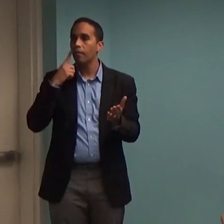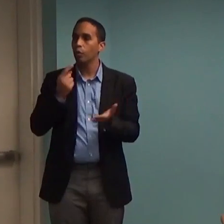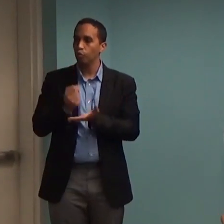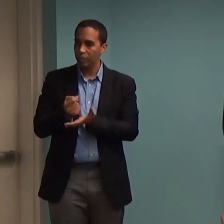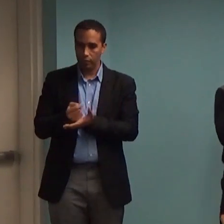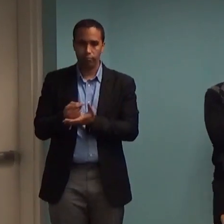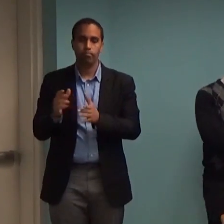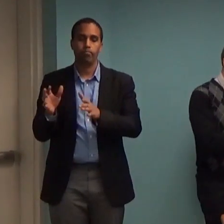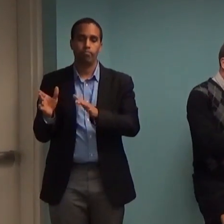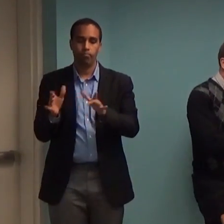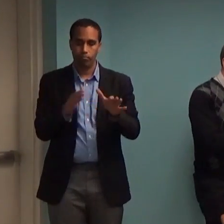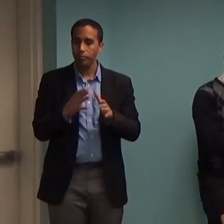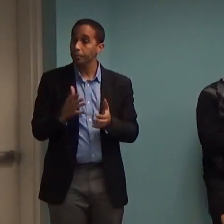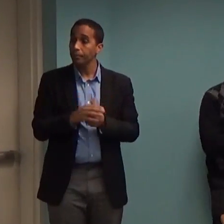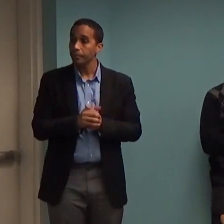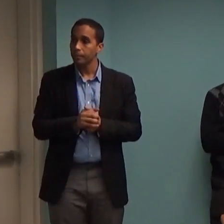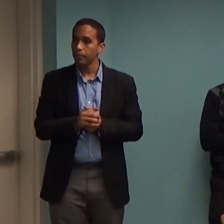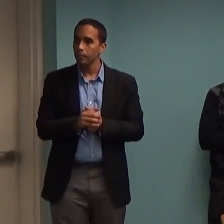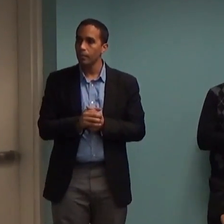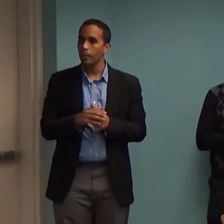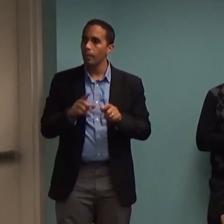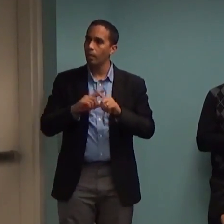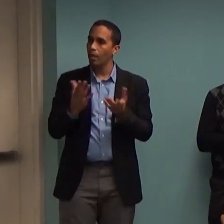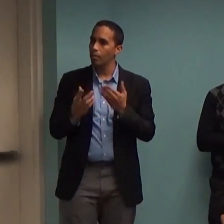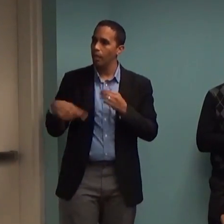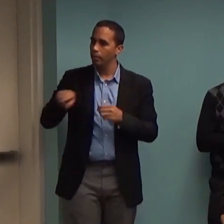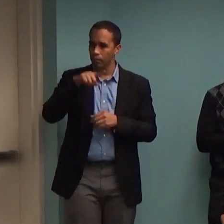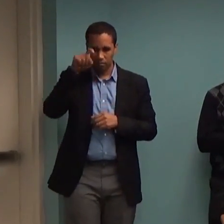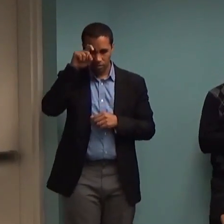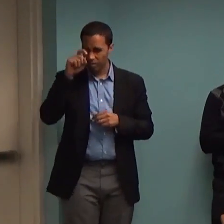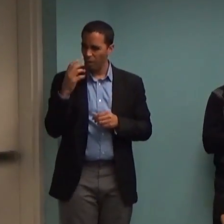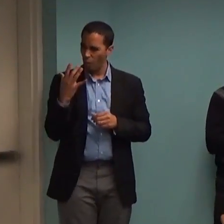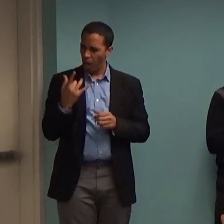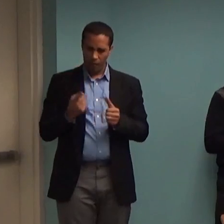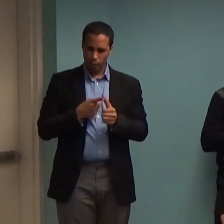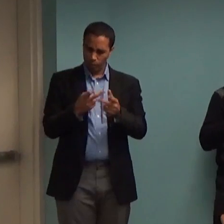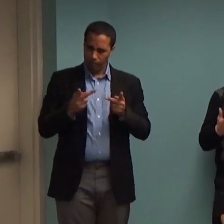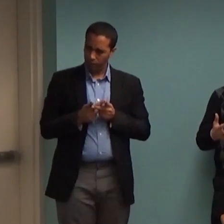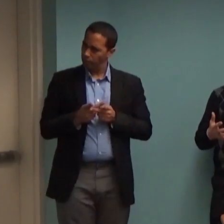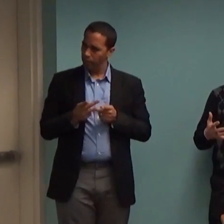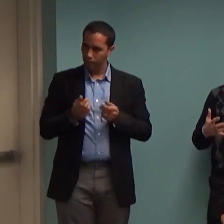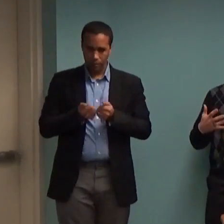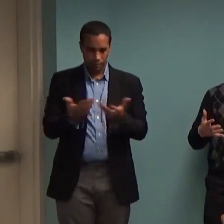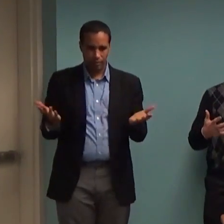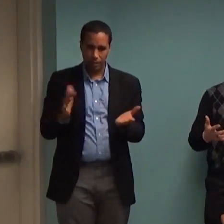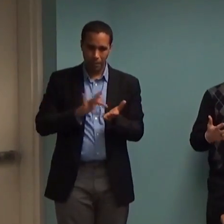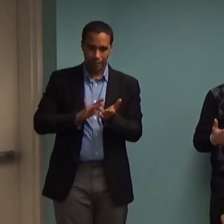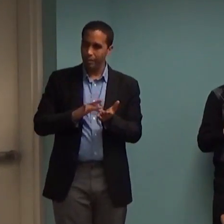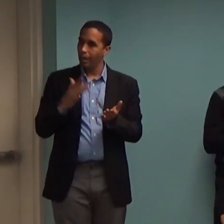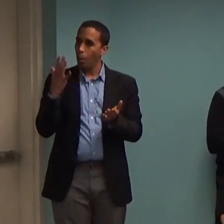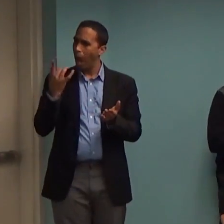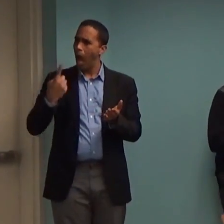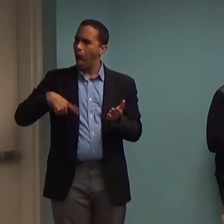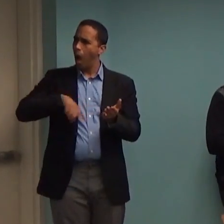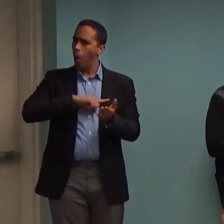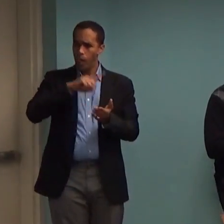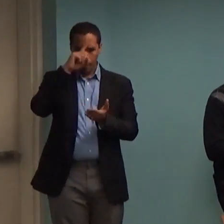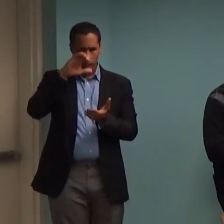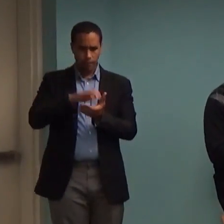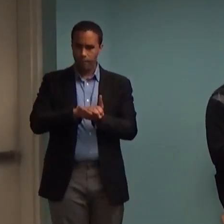might ask a question, well why treat this with medication to begin with? Why would we believe going into this that this is a problem that should be treated